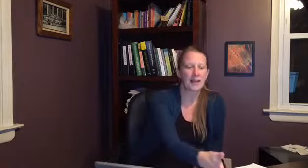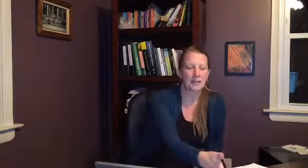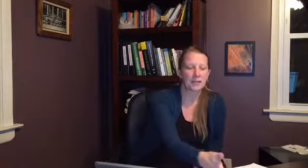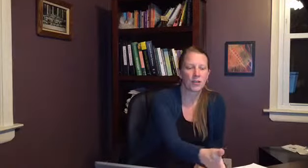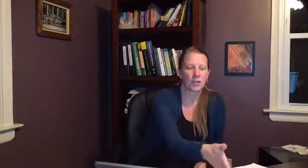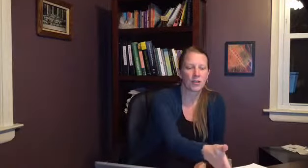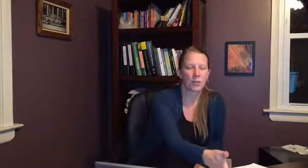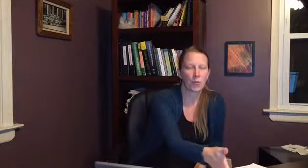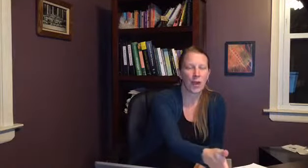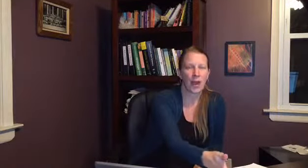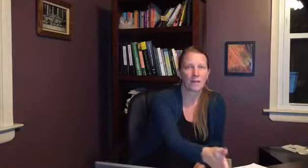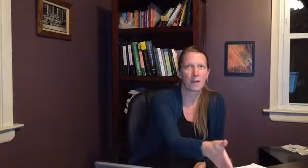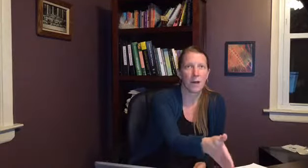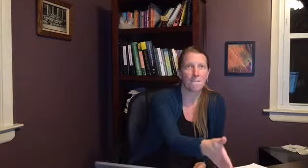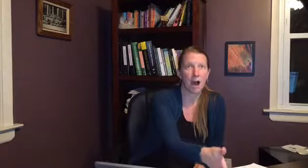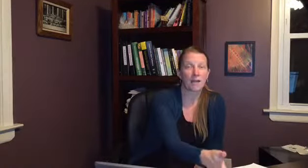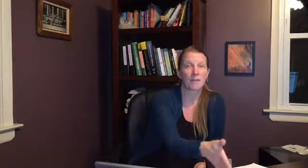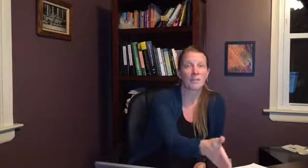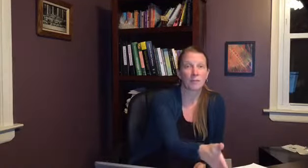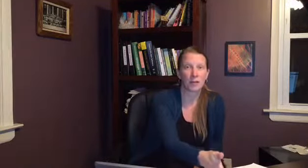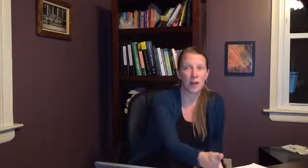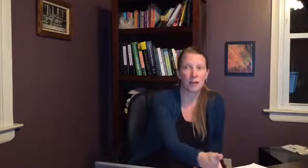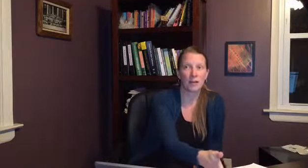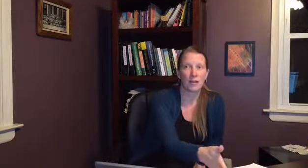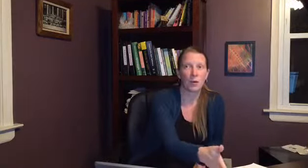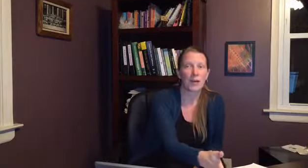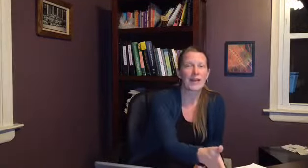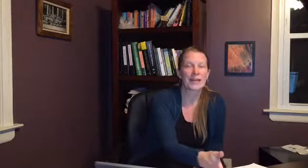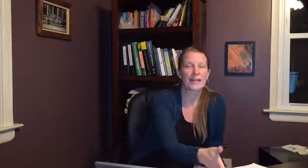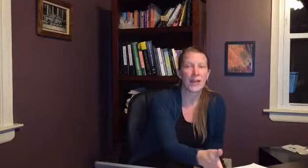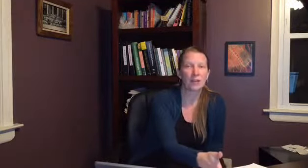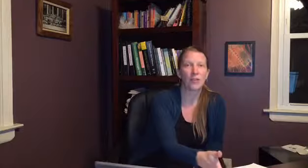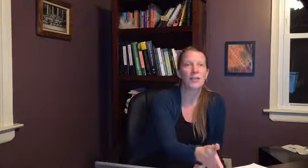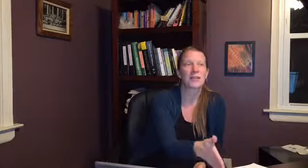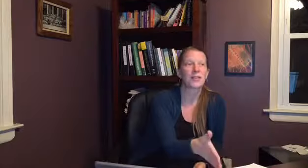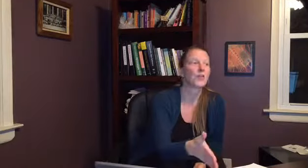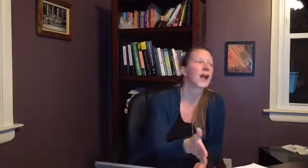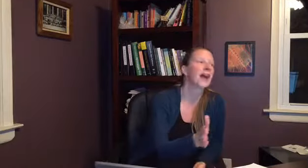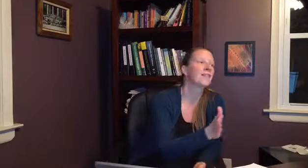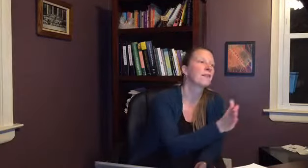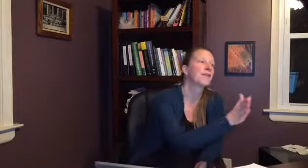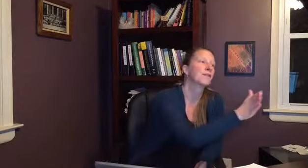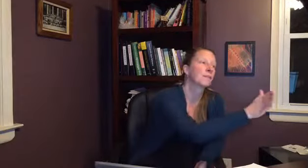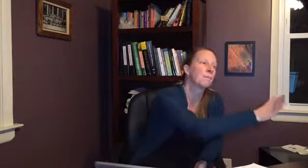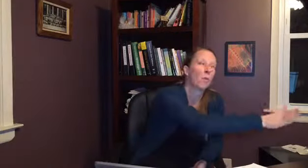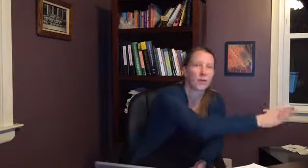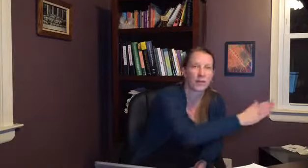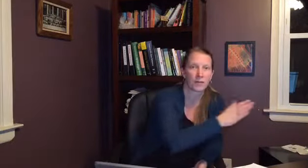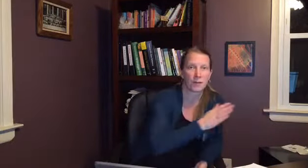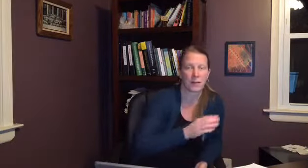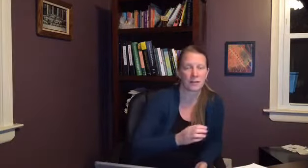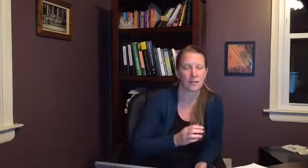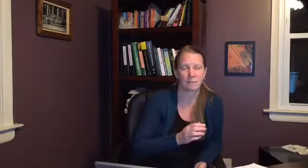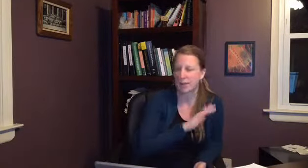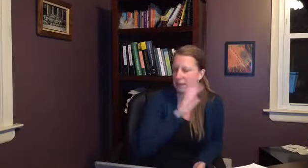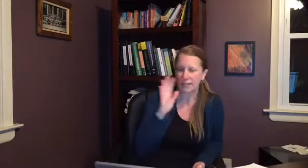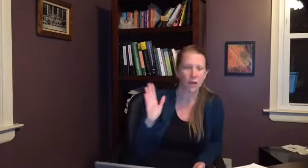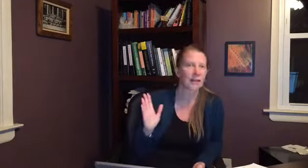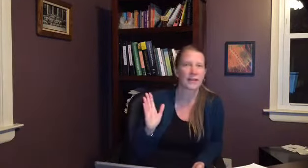you have positive blood what i can tell you is is that you've had the virus for more than three months that's all i can